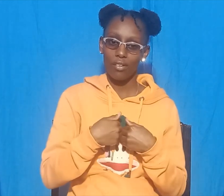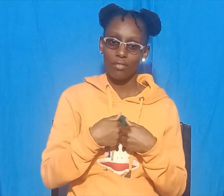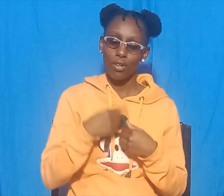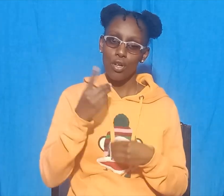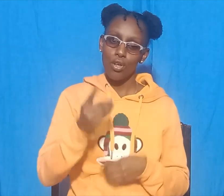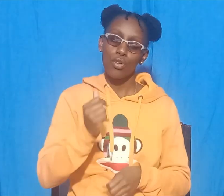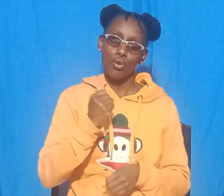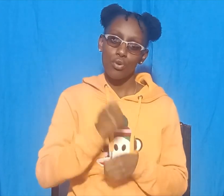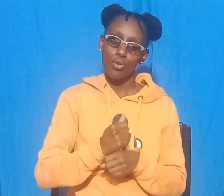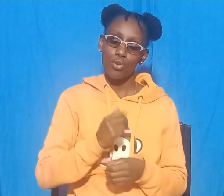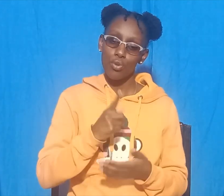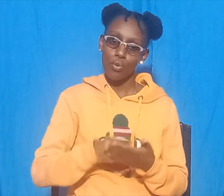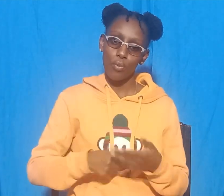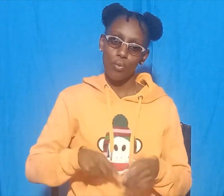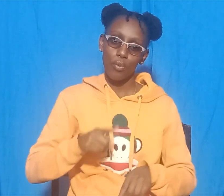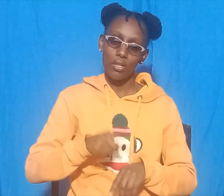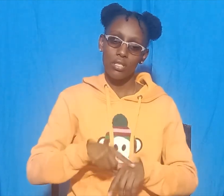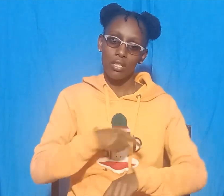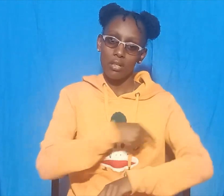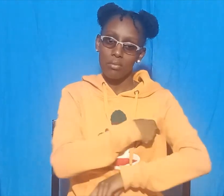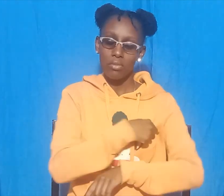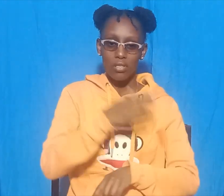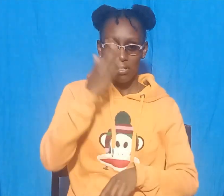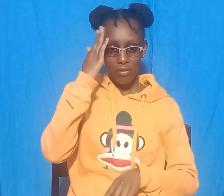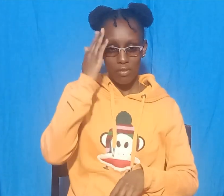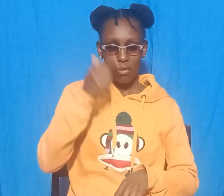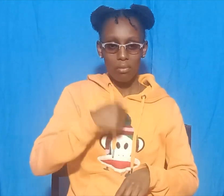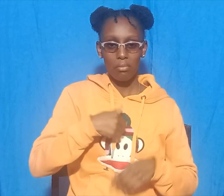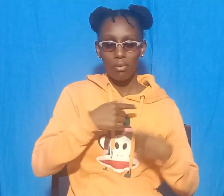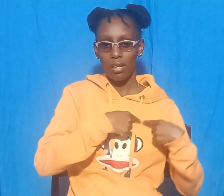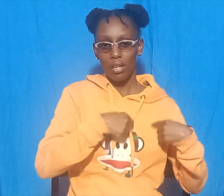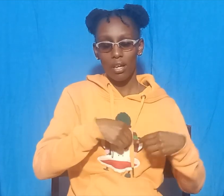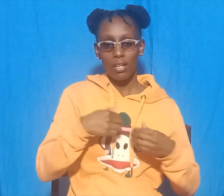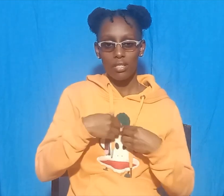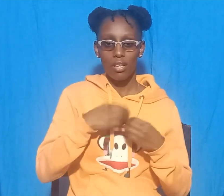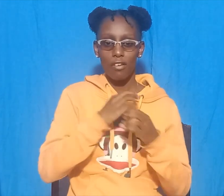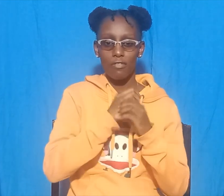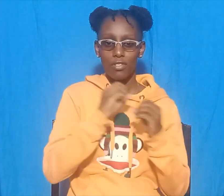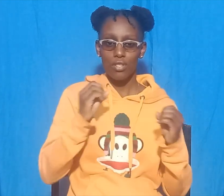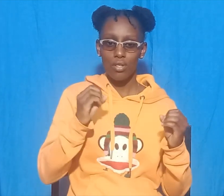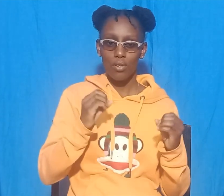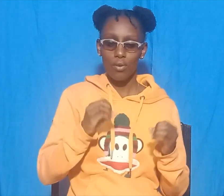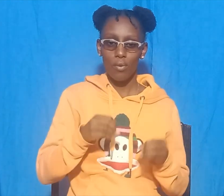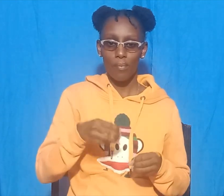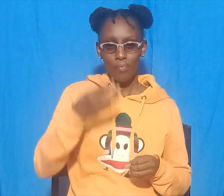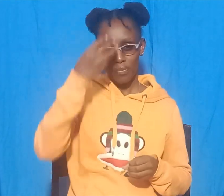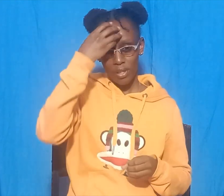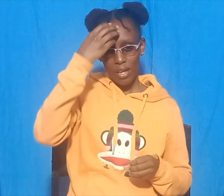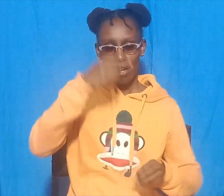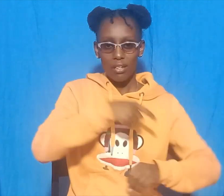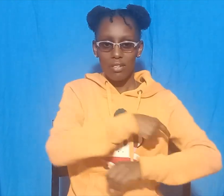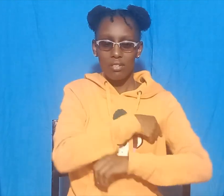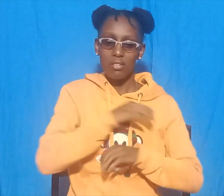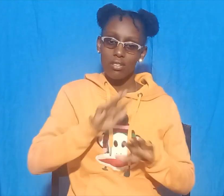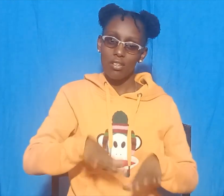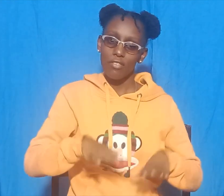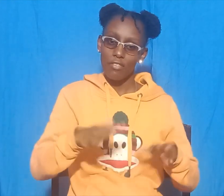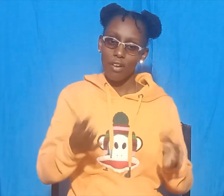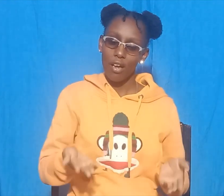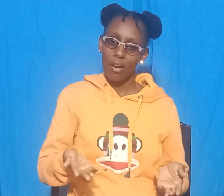do if your chief finds that I have no heart? How angry will he be? I am ready